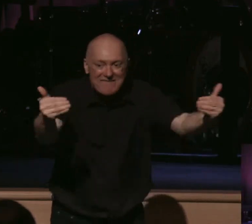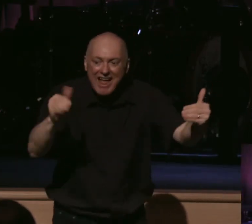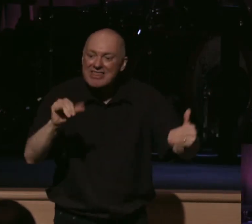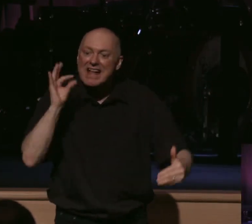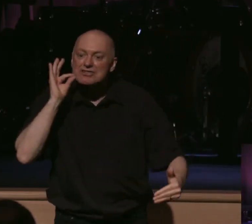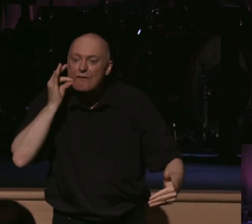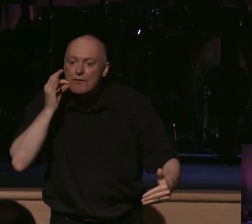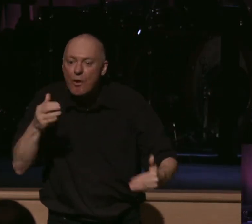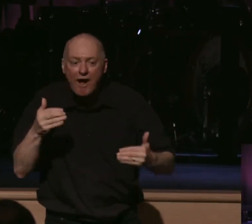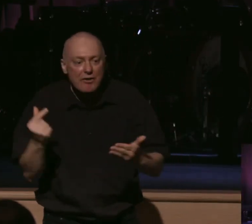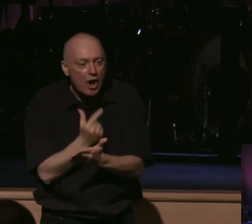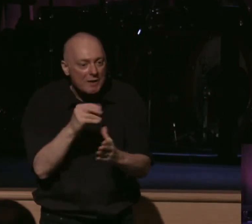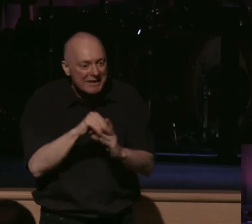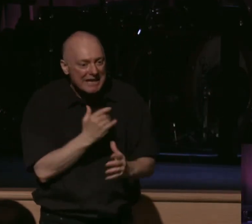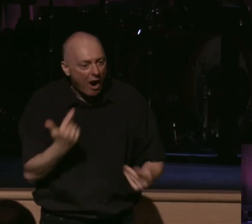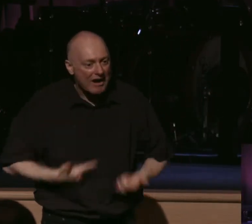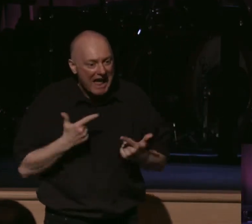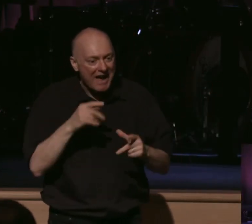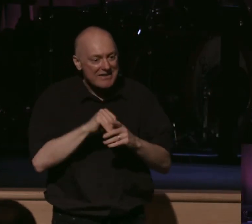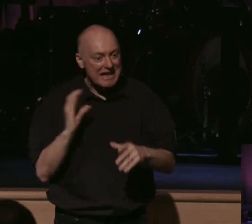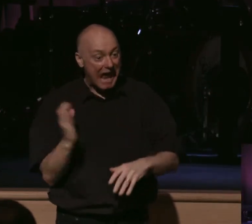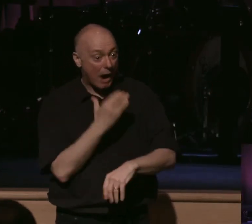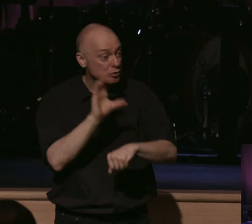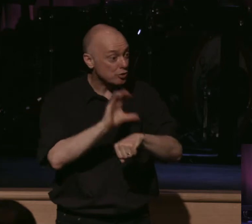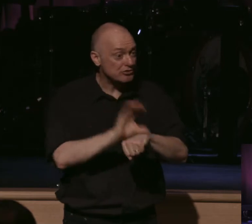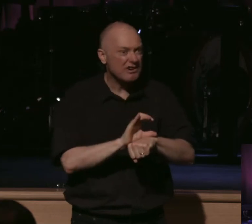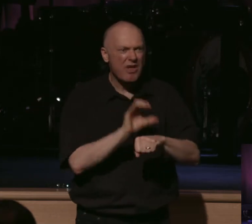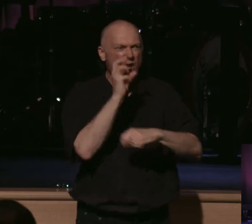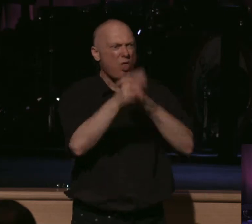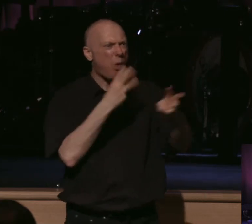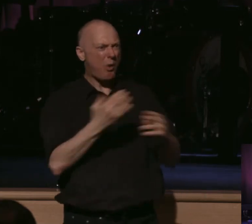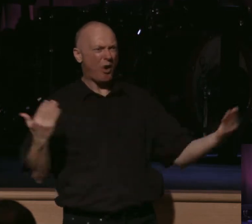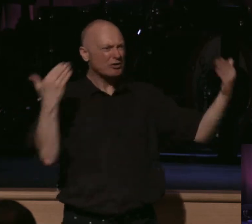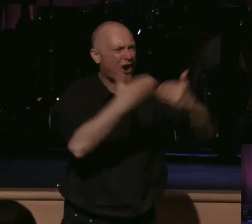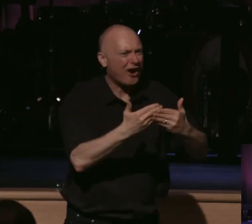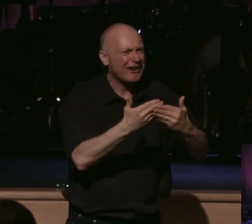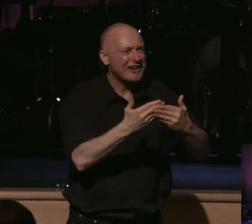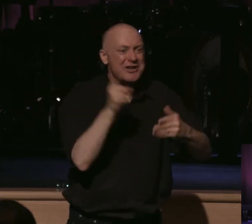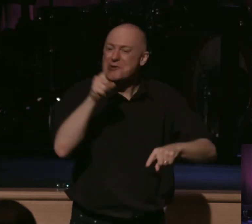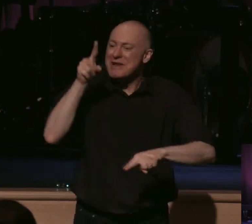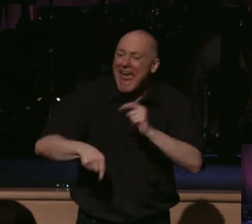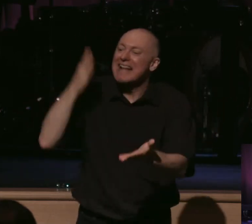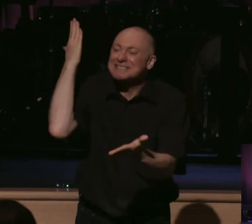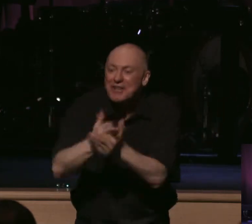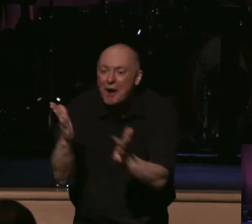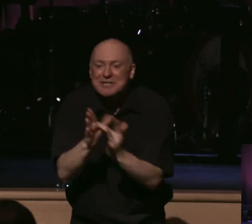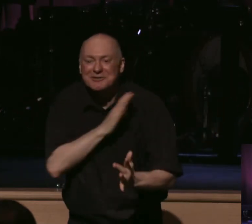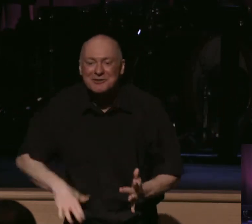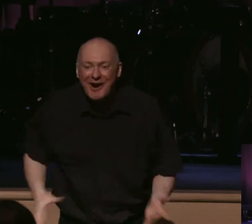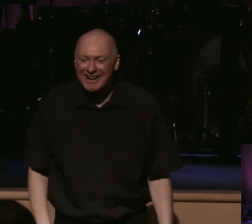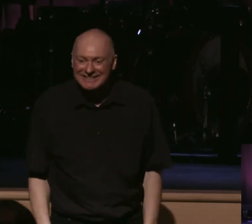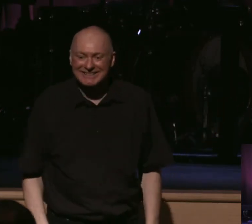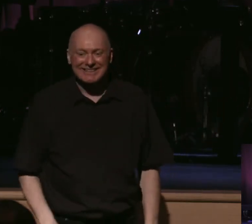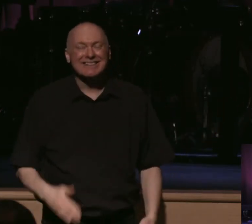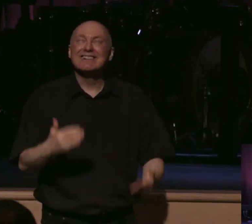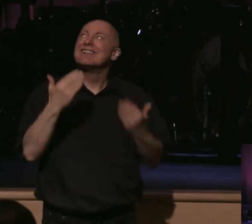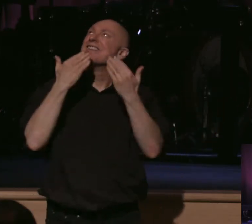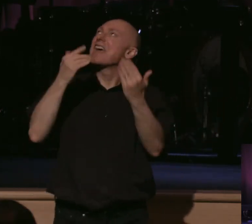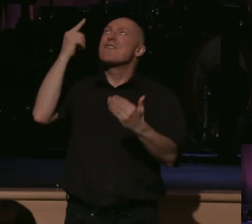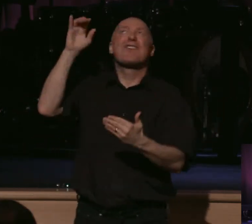fruit of the gospel in our lives and in our church. And as dark as our world is, you can't stop Jesus Christ. I need to thank him for that and praise him for